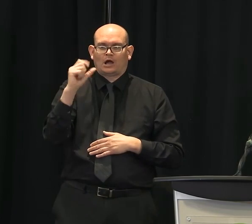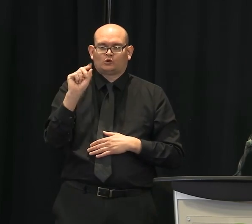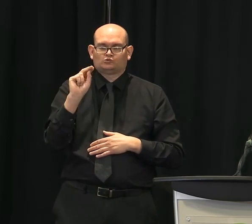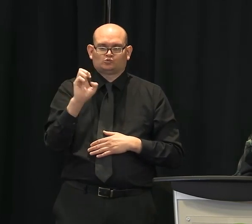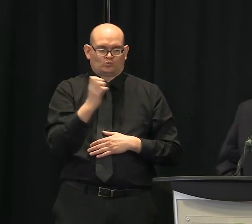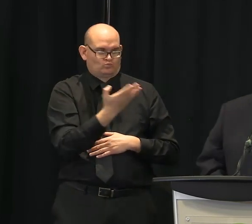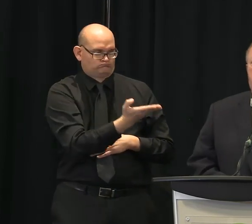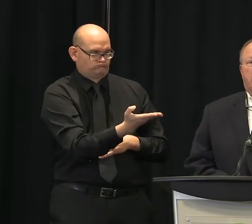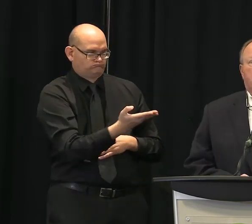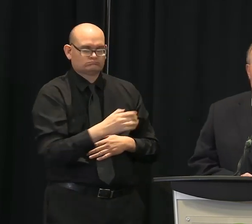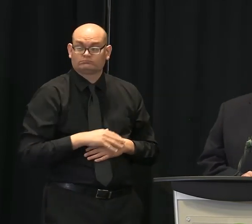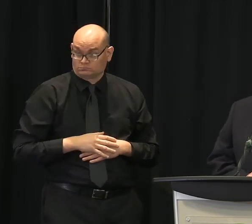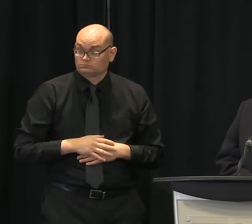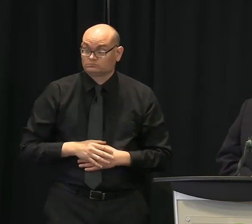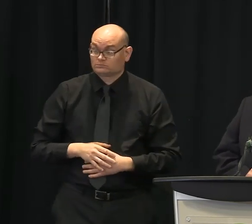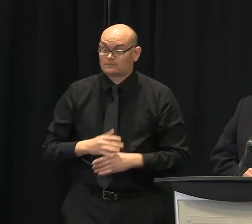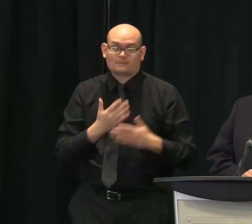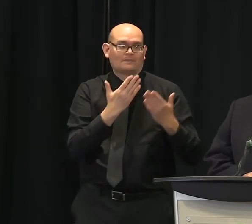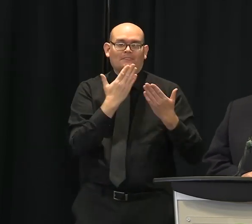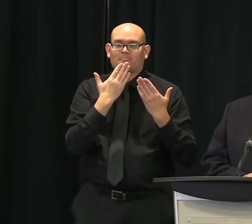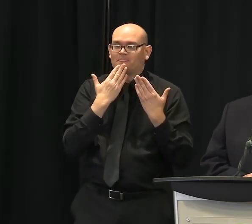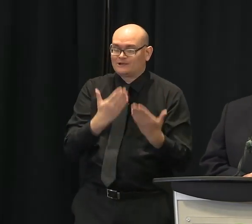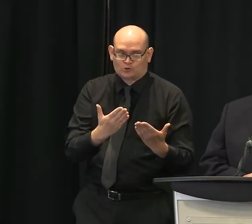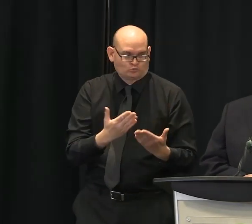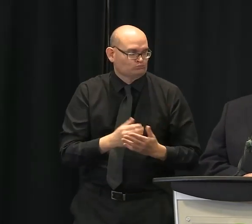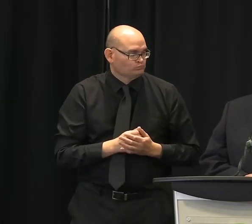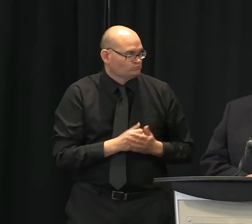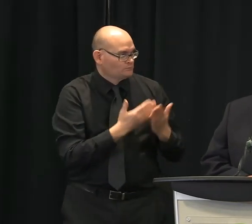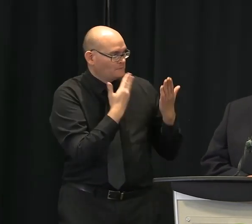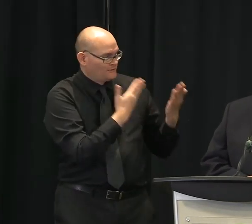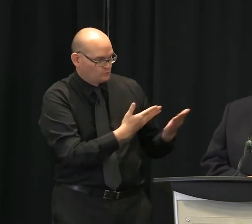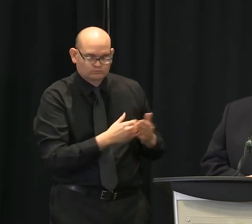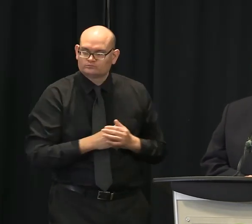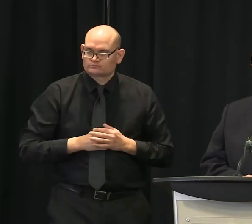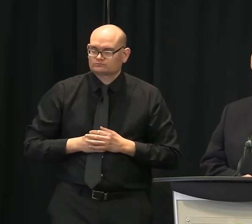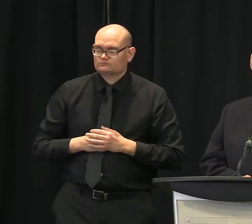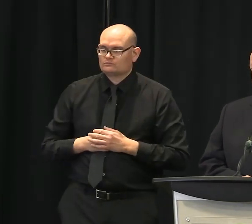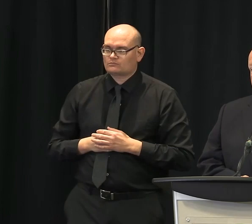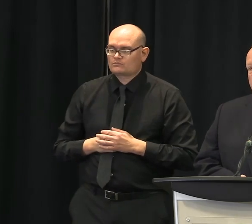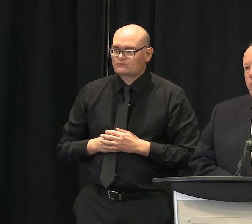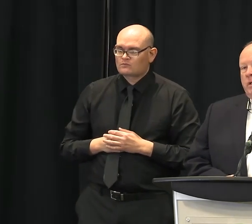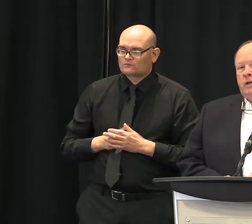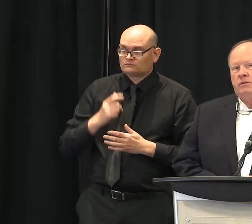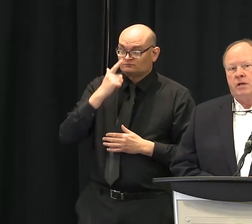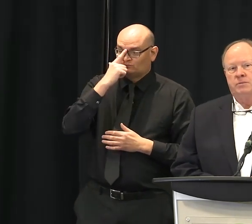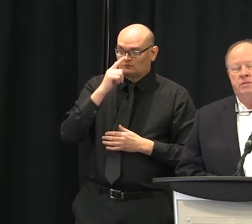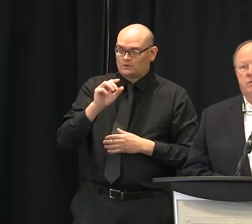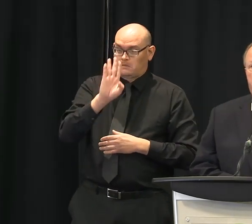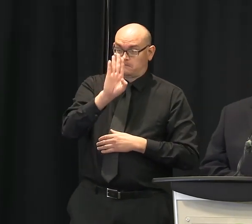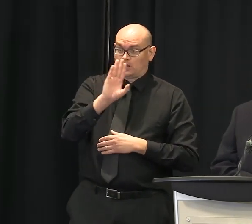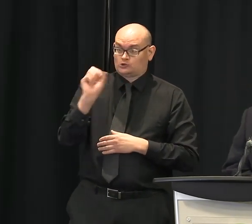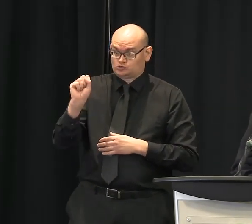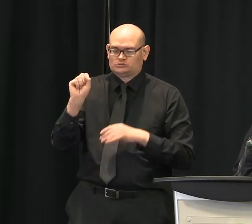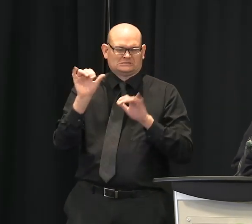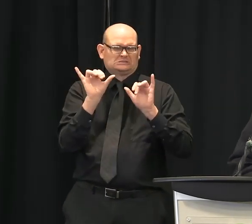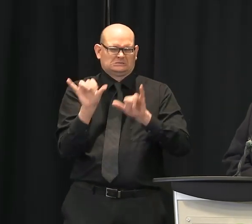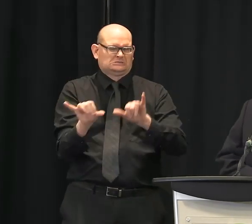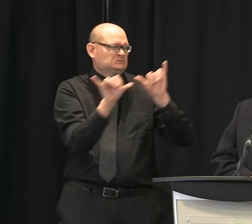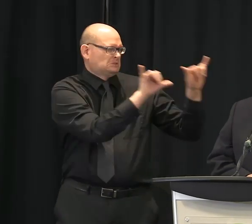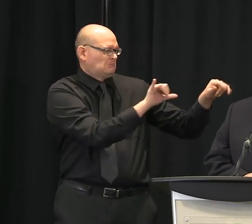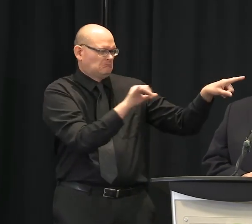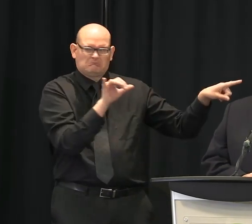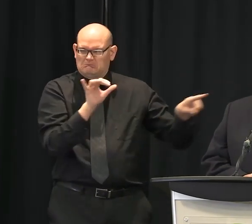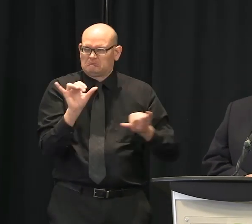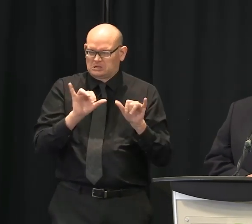Thanks, Dr. Osmond. So at Bonds Coors, real similar to what Dr. Osmond just talked about at Prisma,